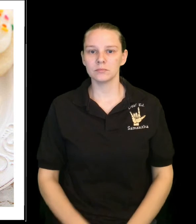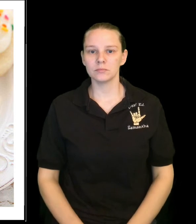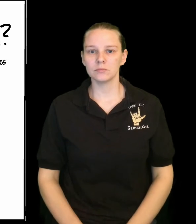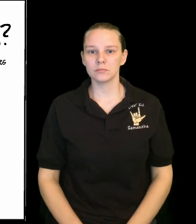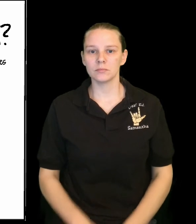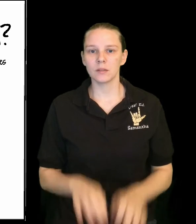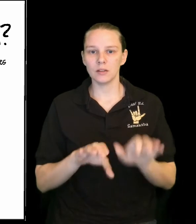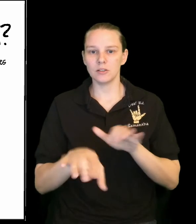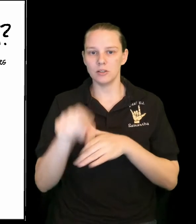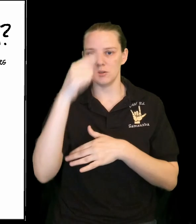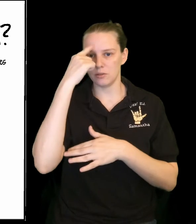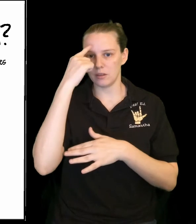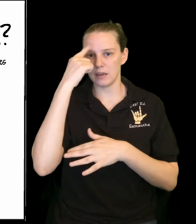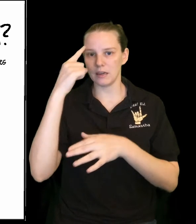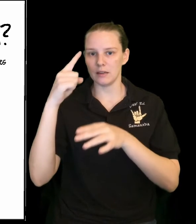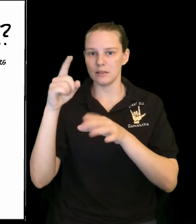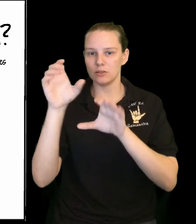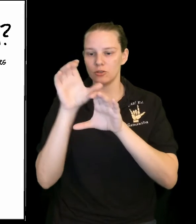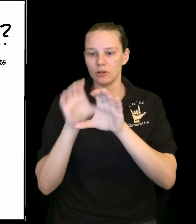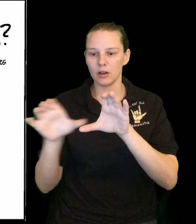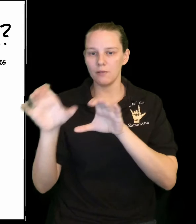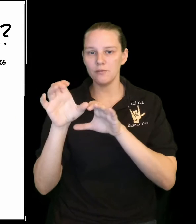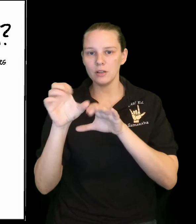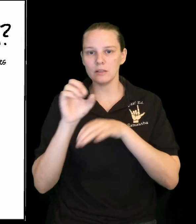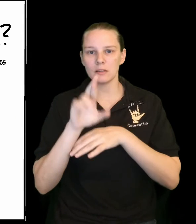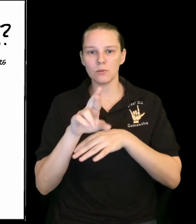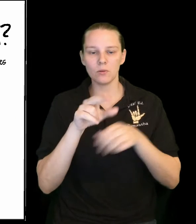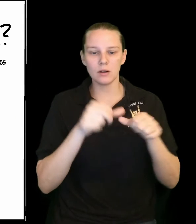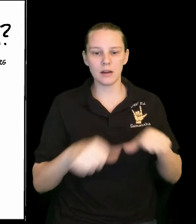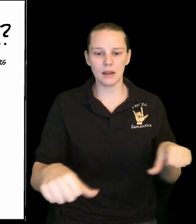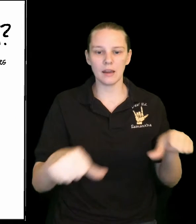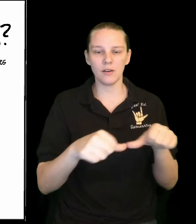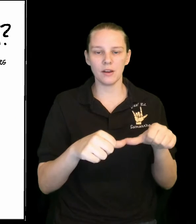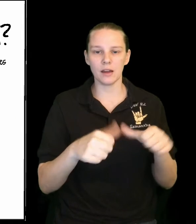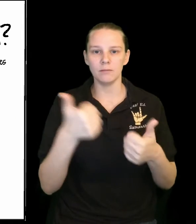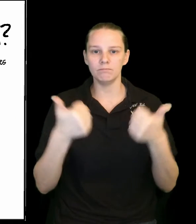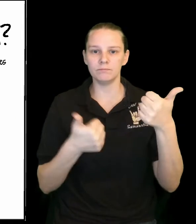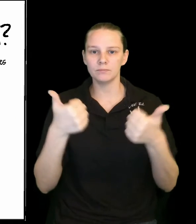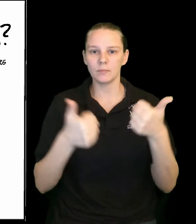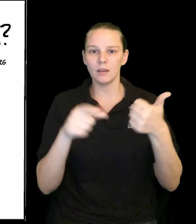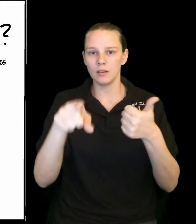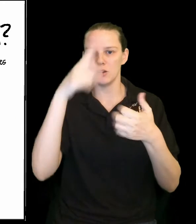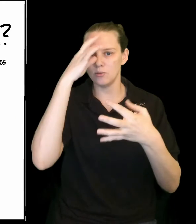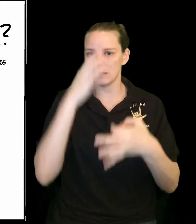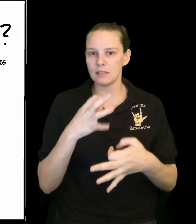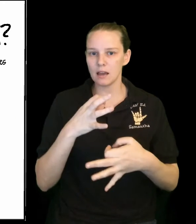Do you think it is circumference or area? You decide.